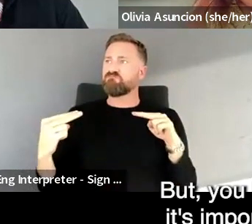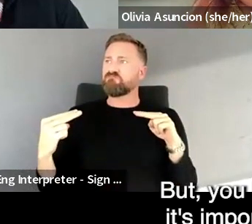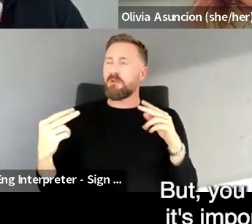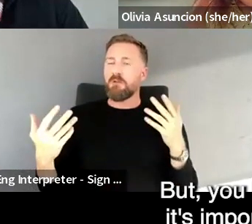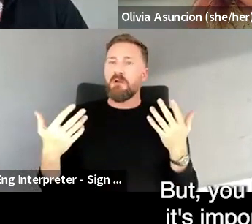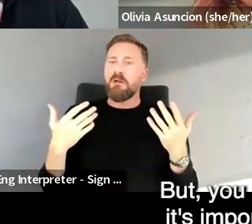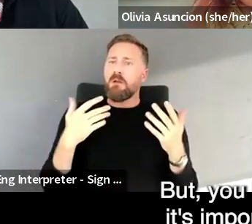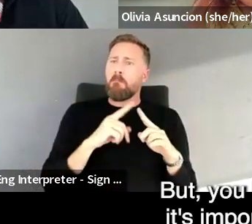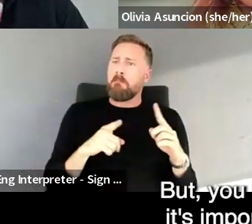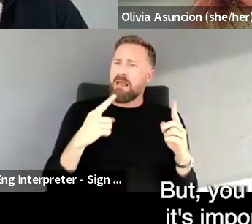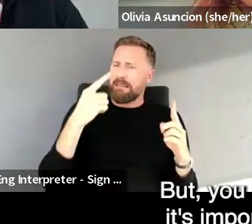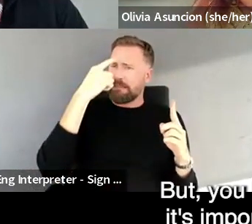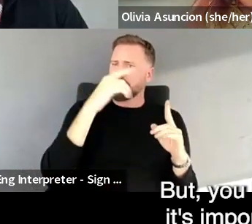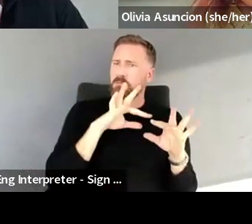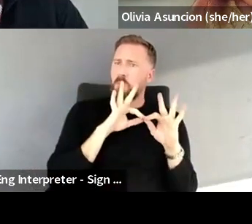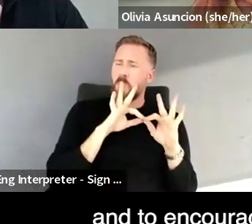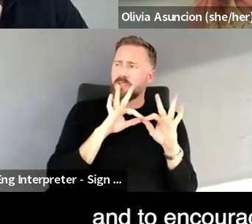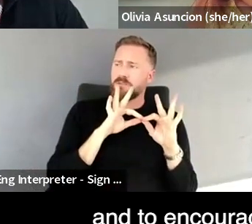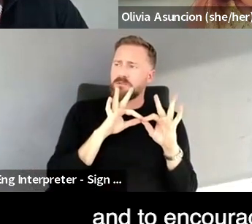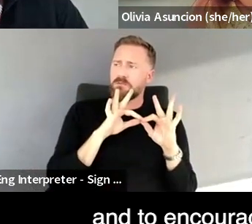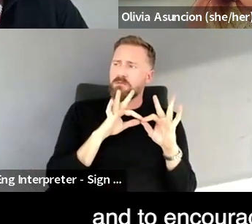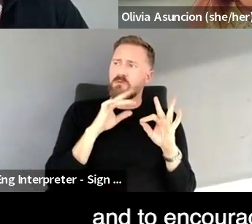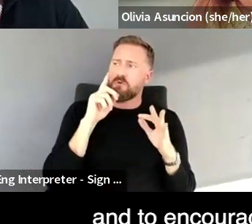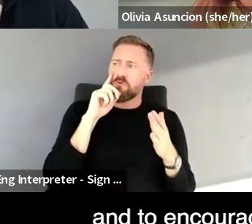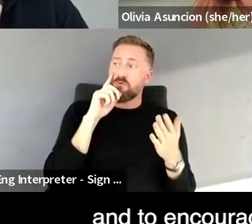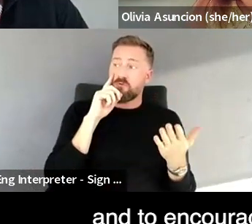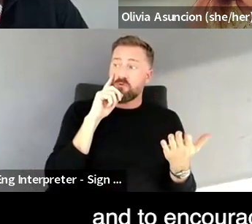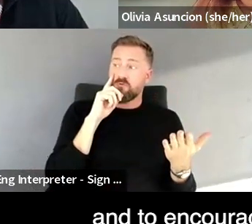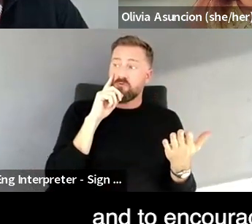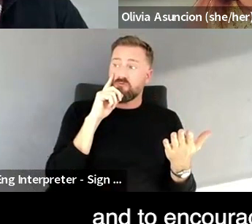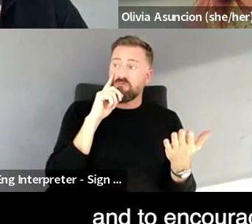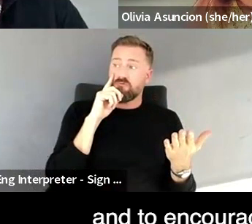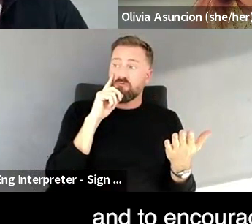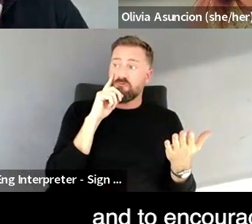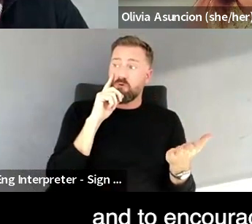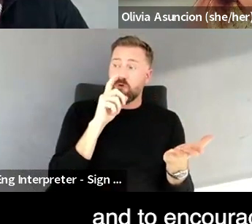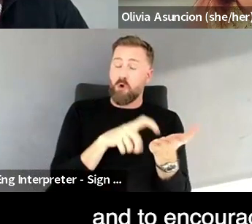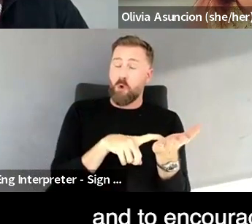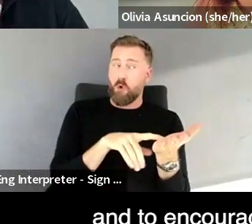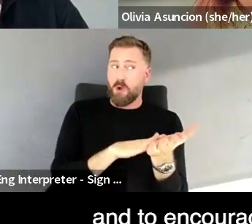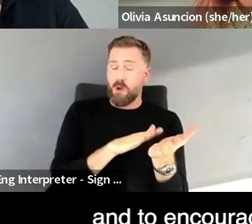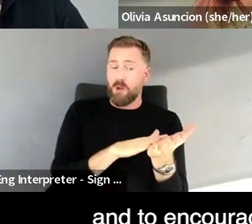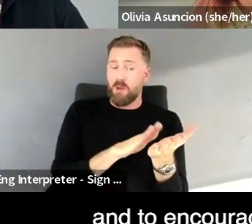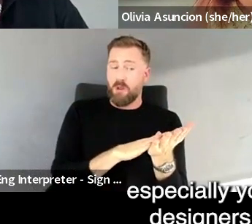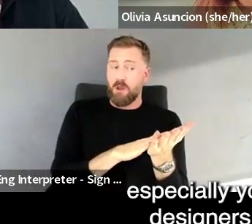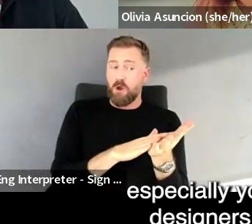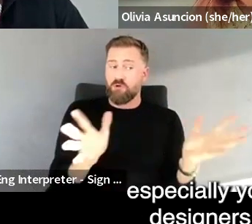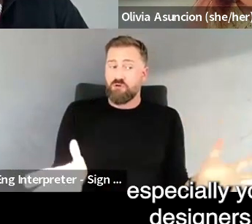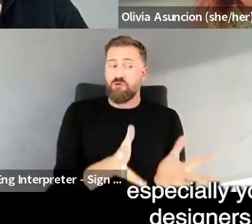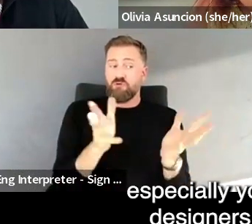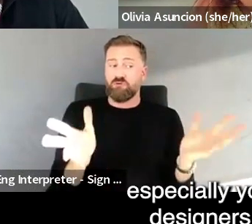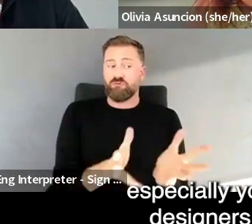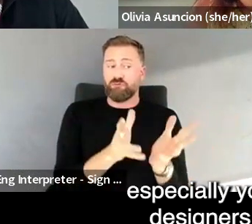it's important to, to note and to encourage younger people, um,